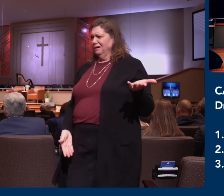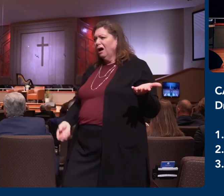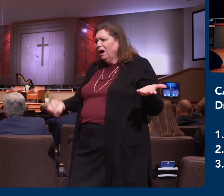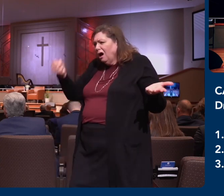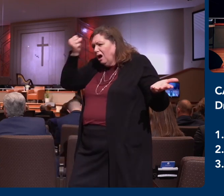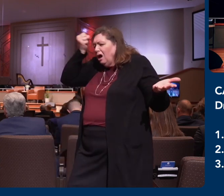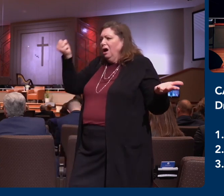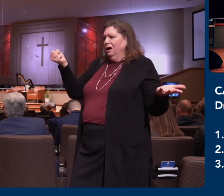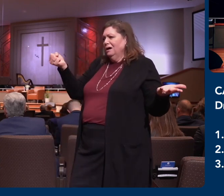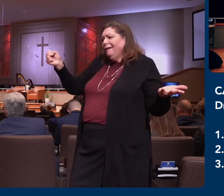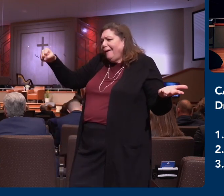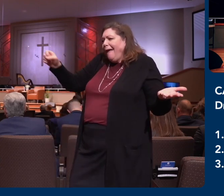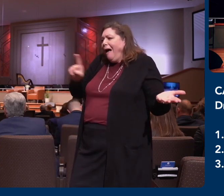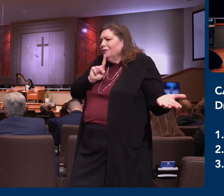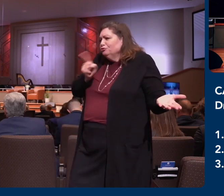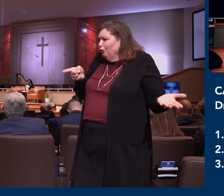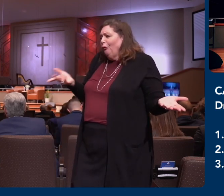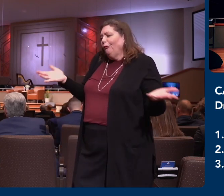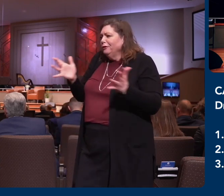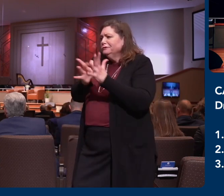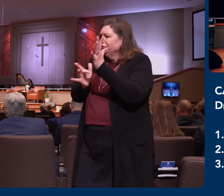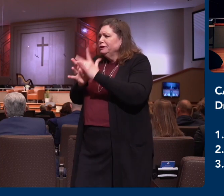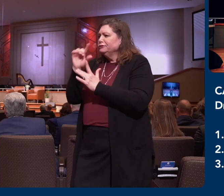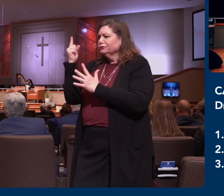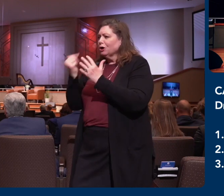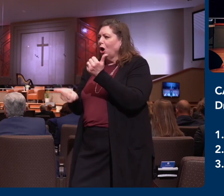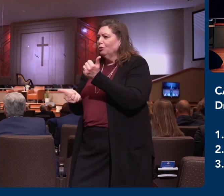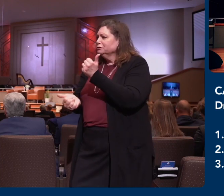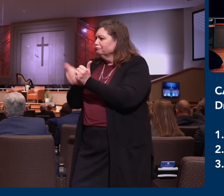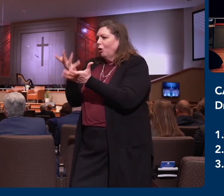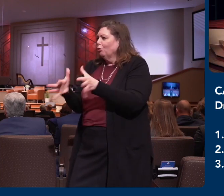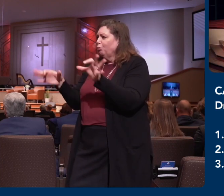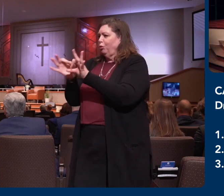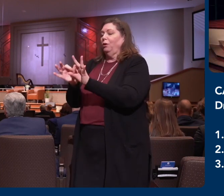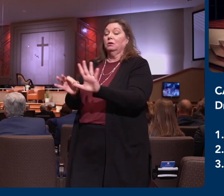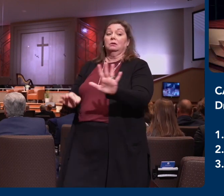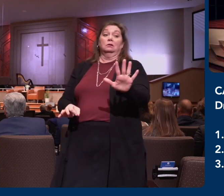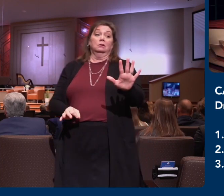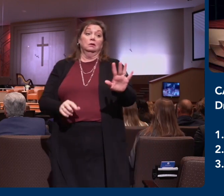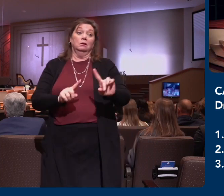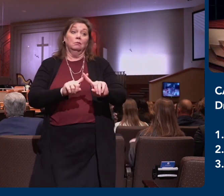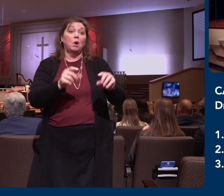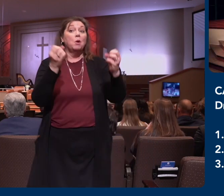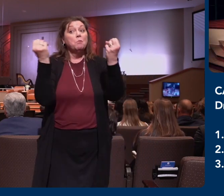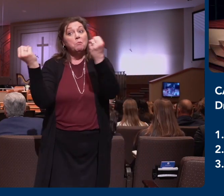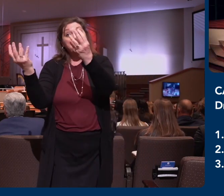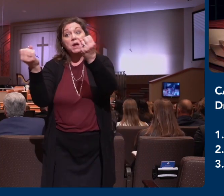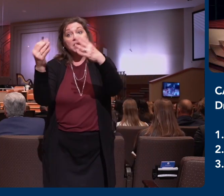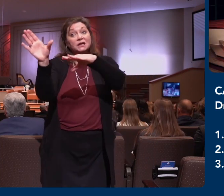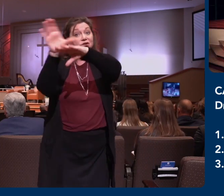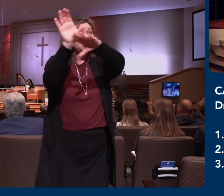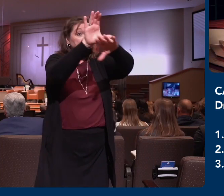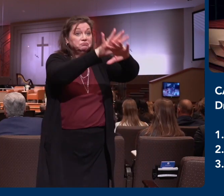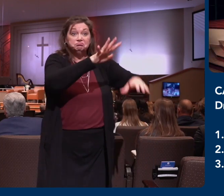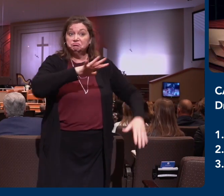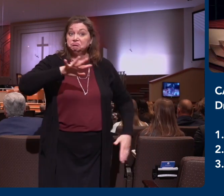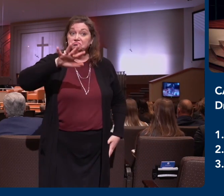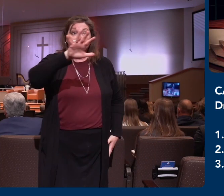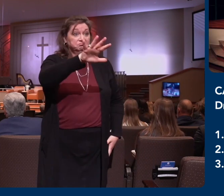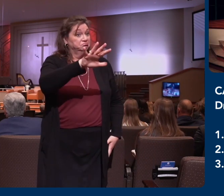Of course, he's the priority, but listen, there's many, quote-unquote, ministries. There's many, quote-unquote, churches out there